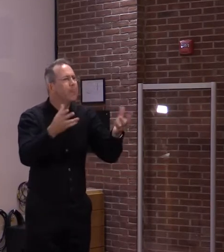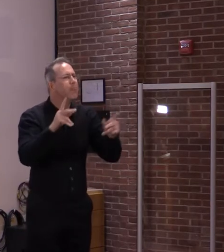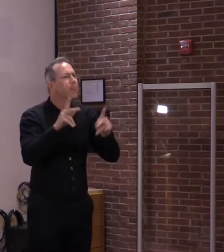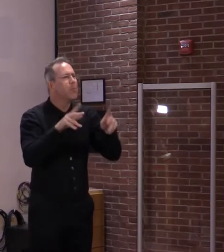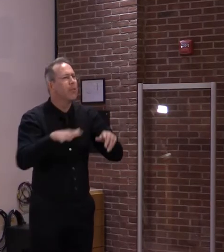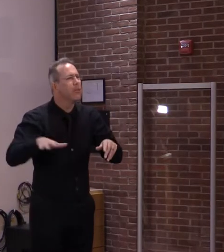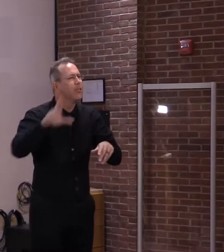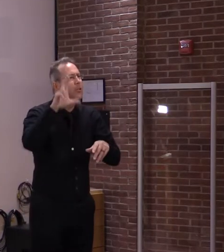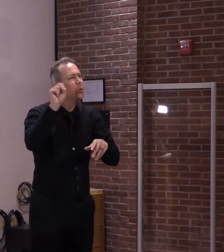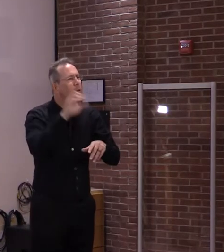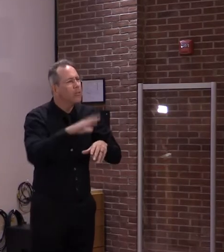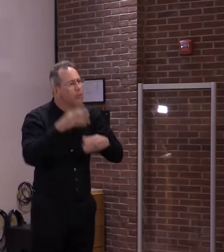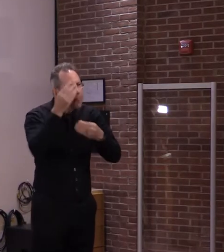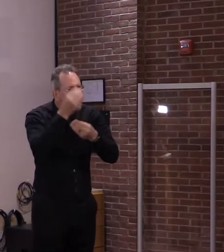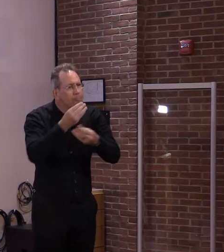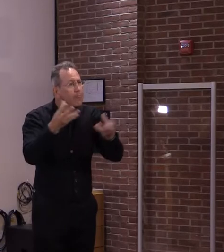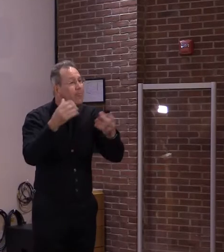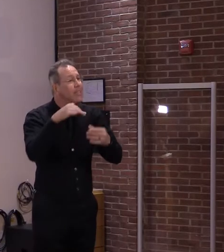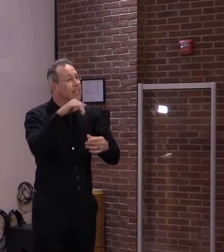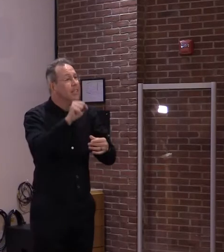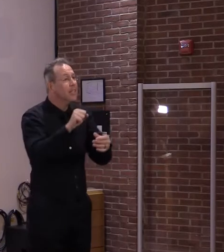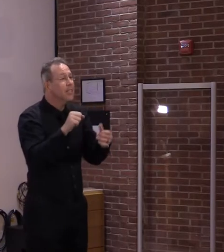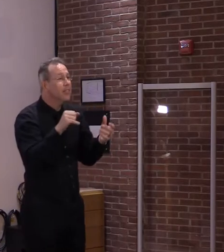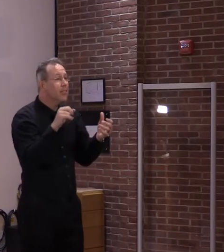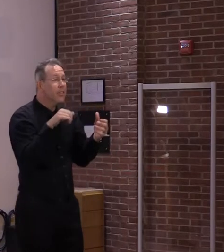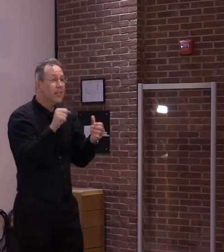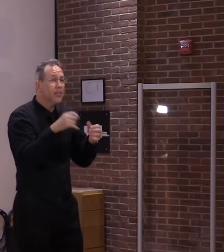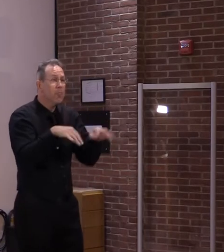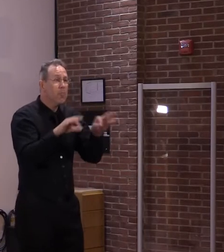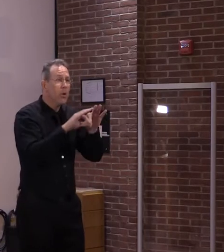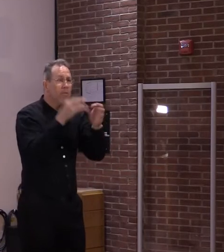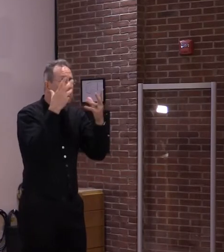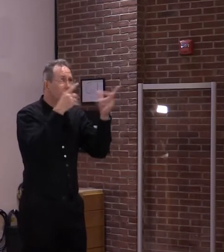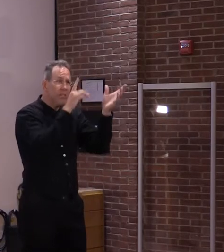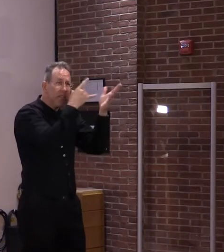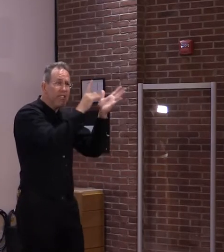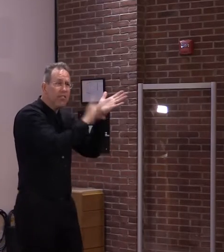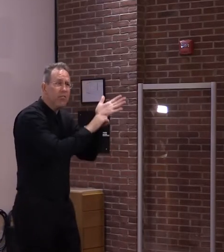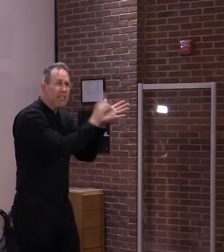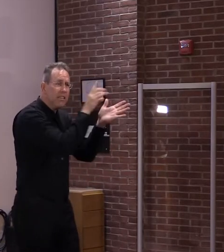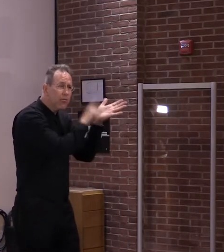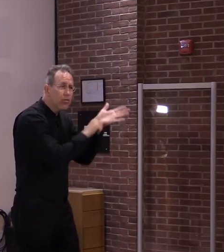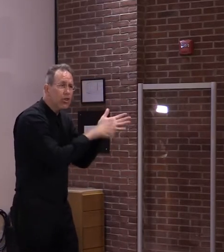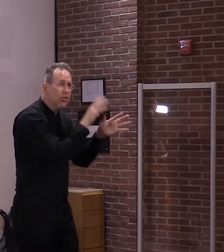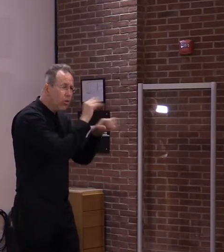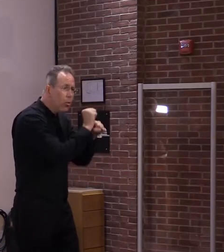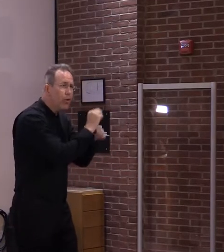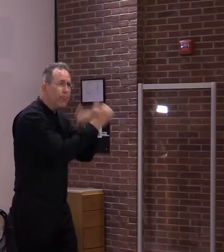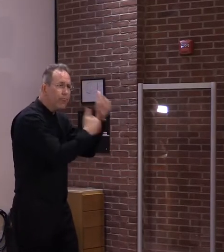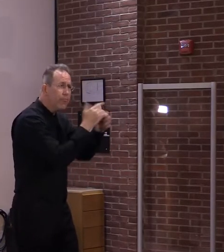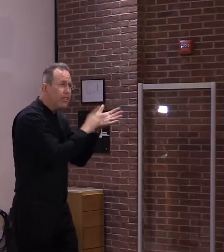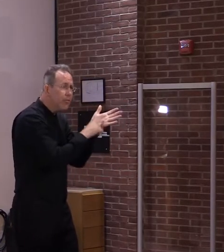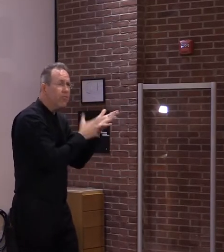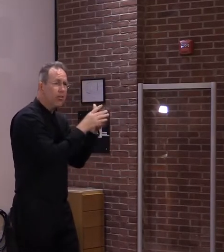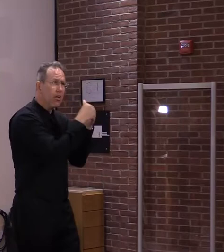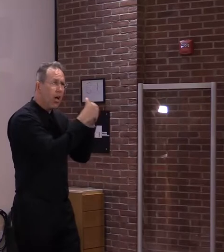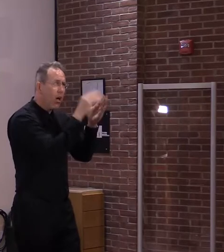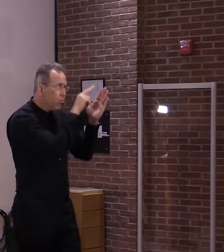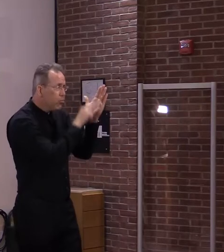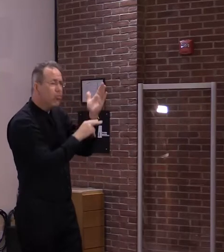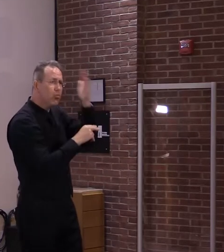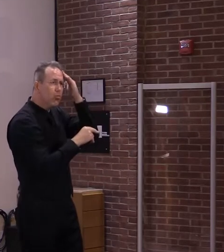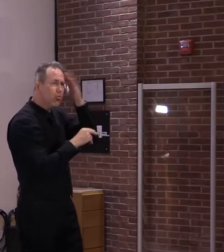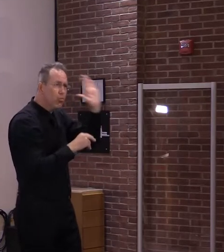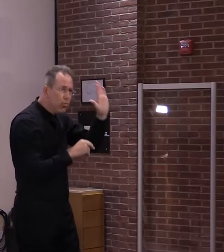important and science and data-driven so that people won't sort of look at something and go, well, that's